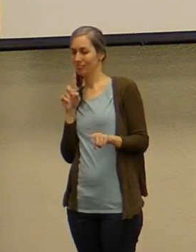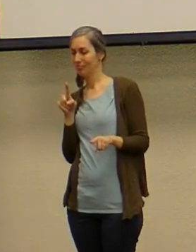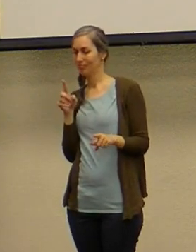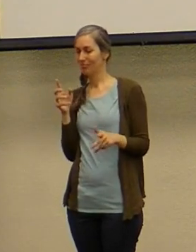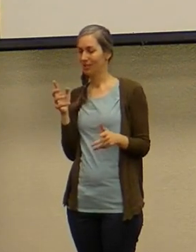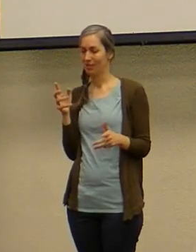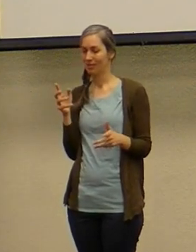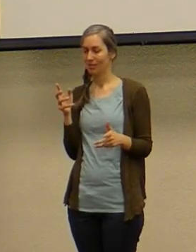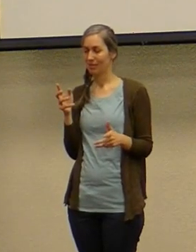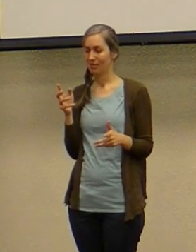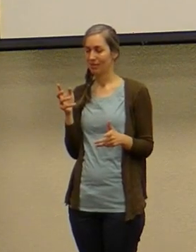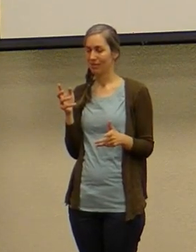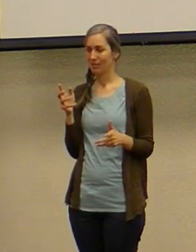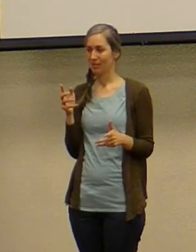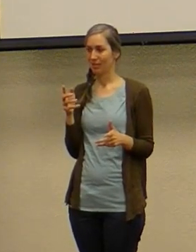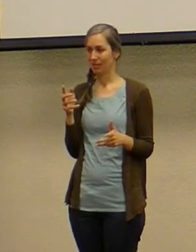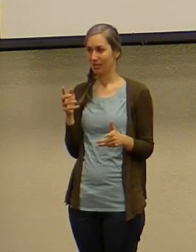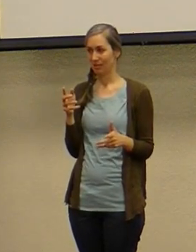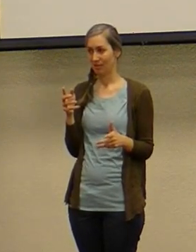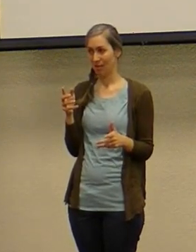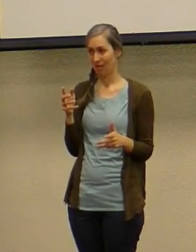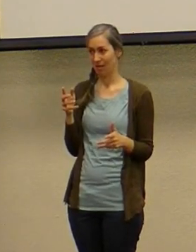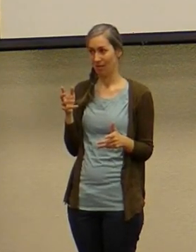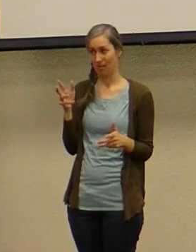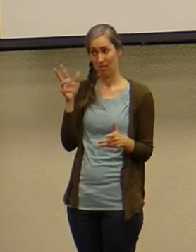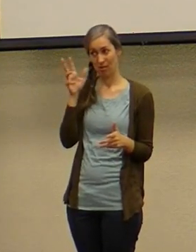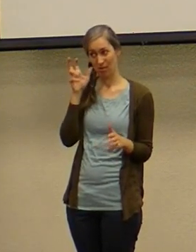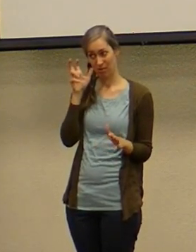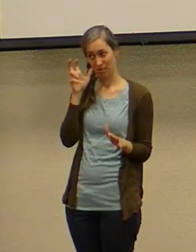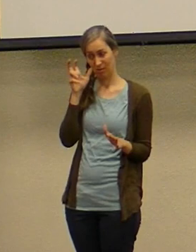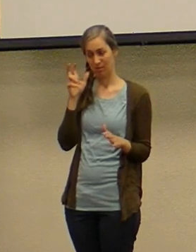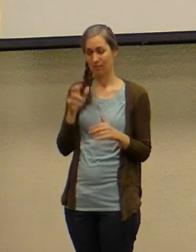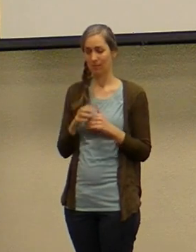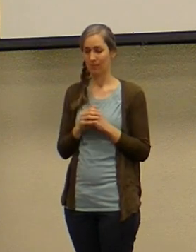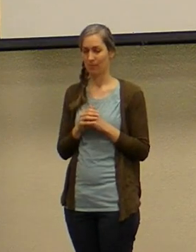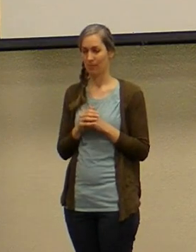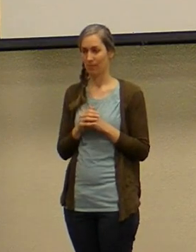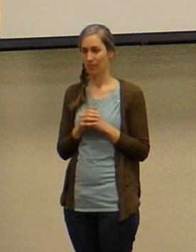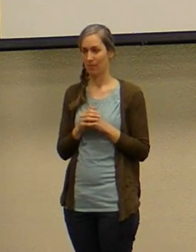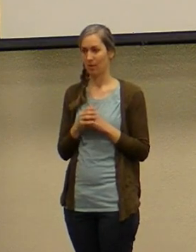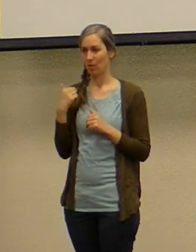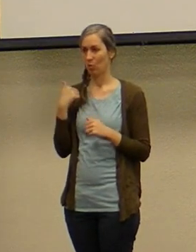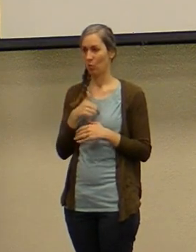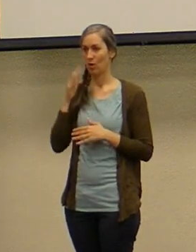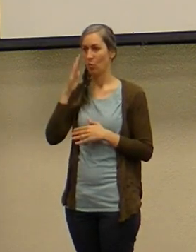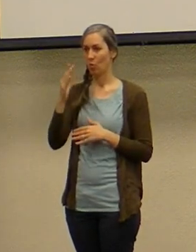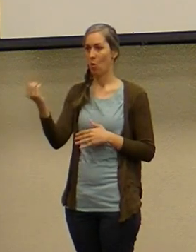and I'm I want you to hear this they will always disappoint